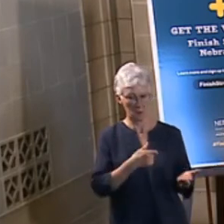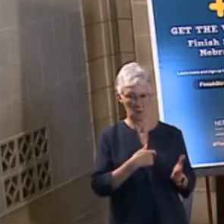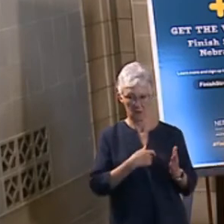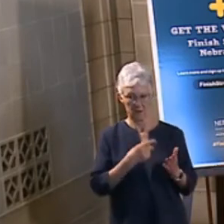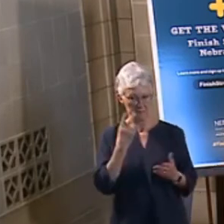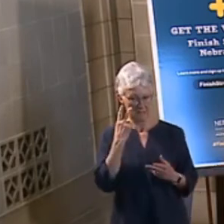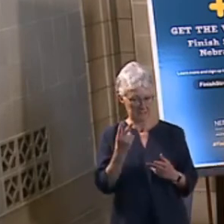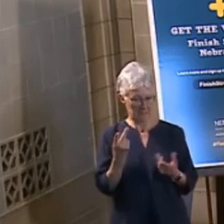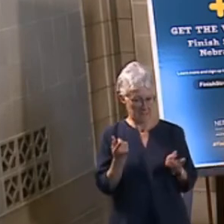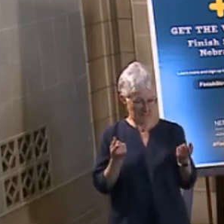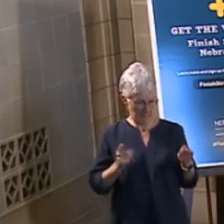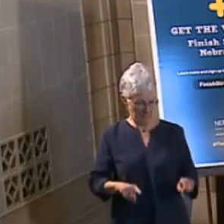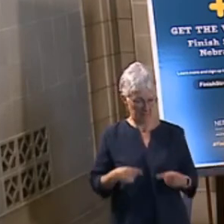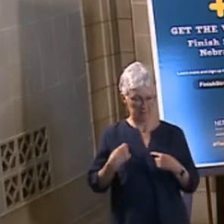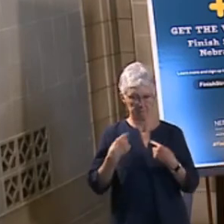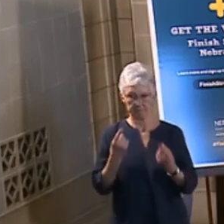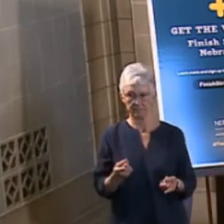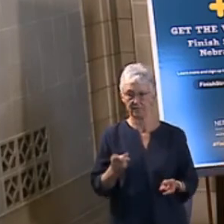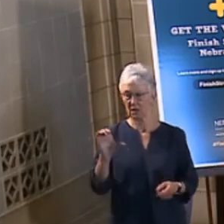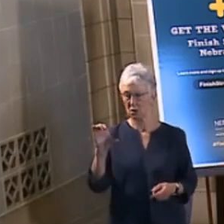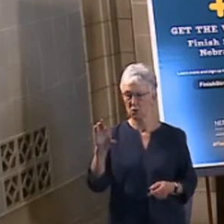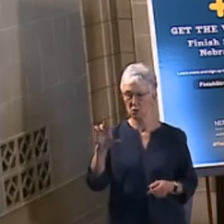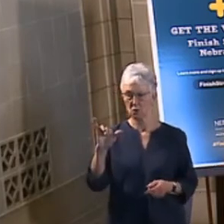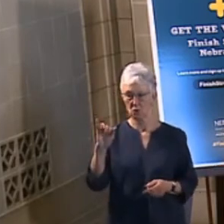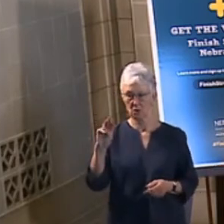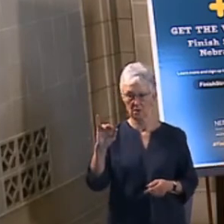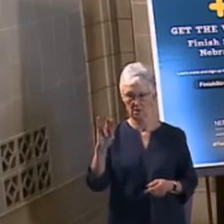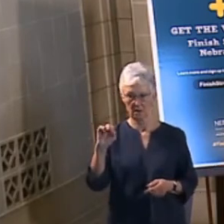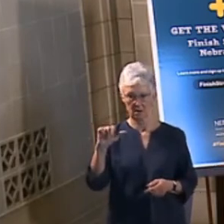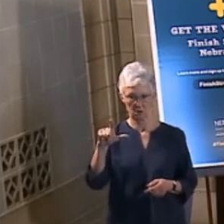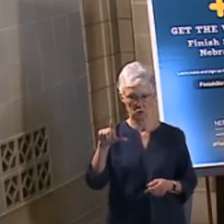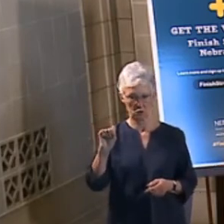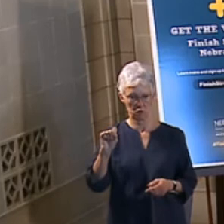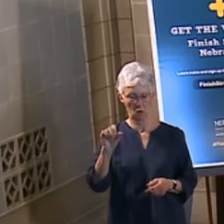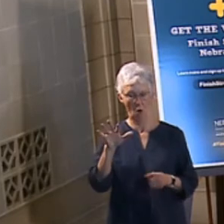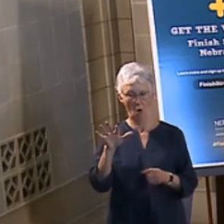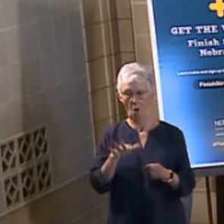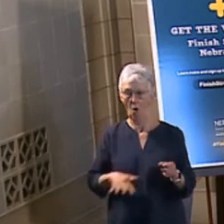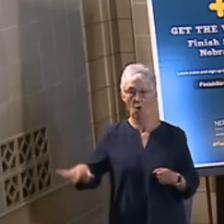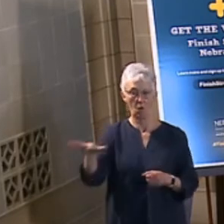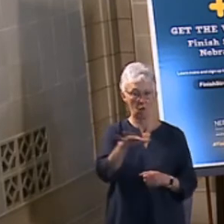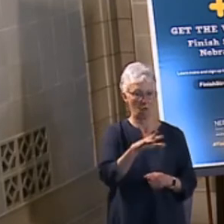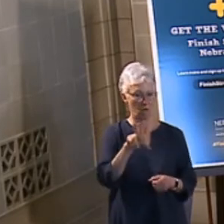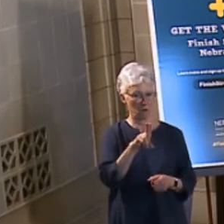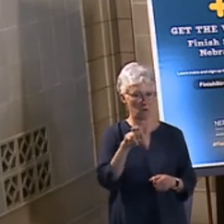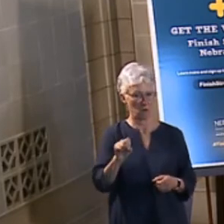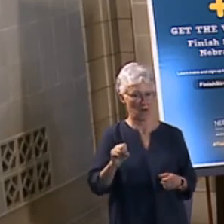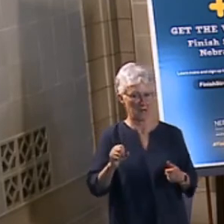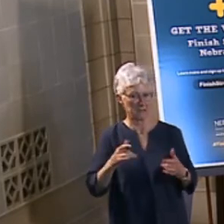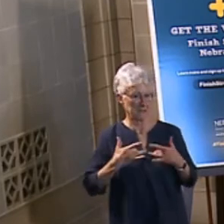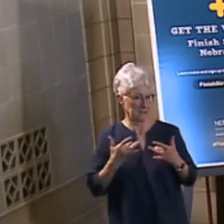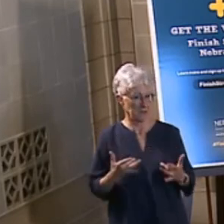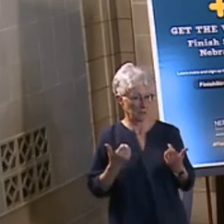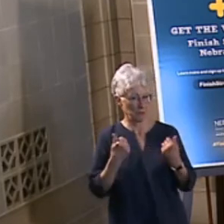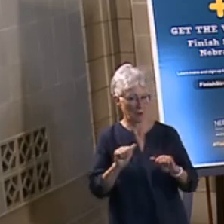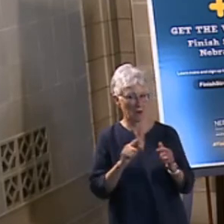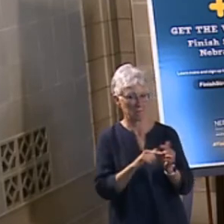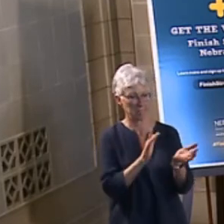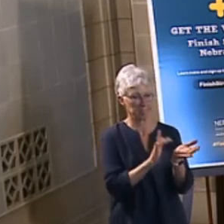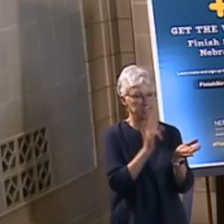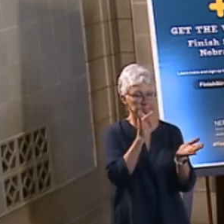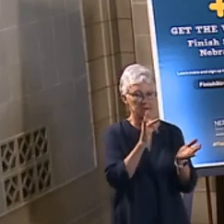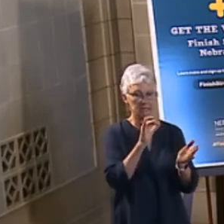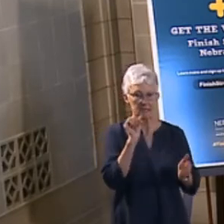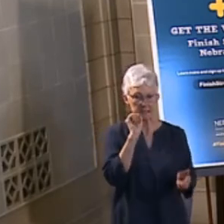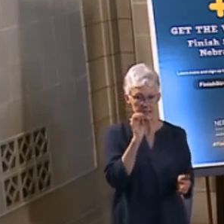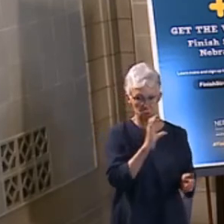is that criminals across America have been targeting our seniors. And last year, we took a step forward in